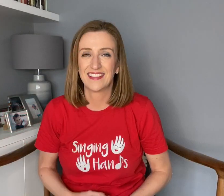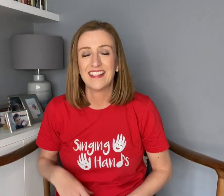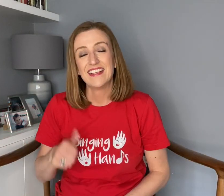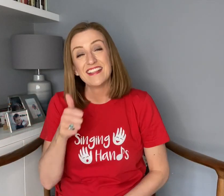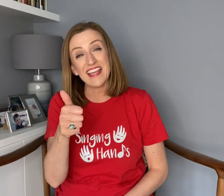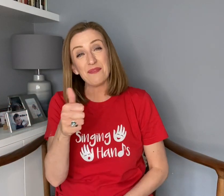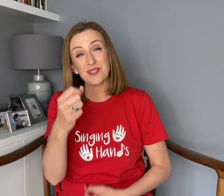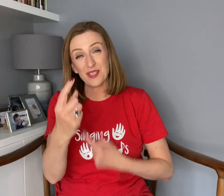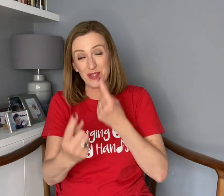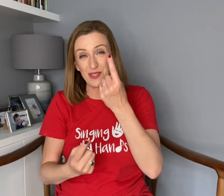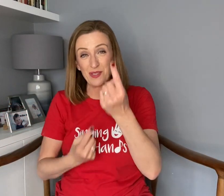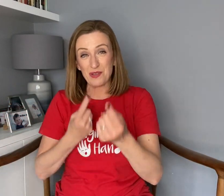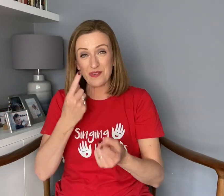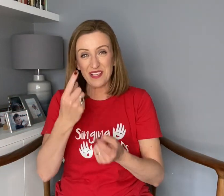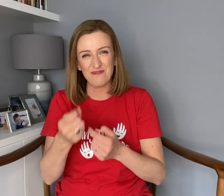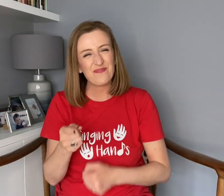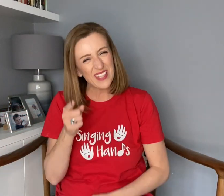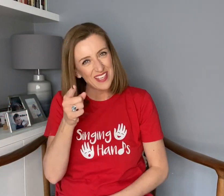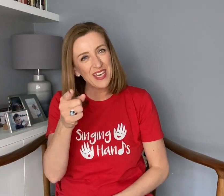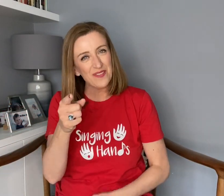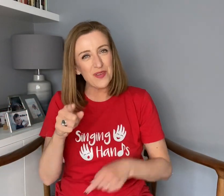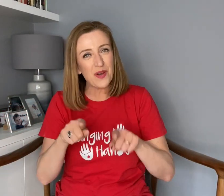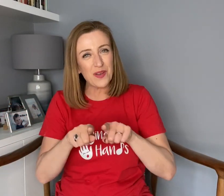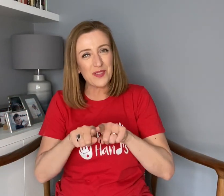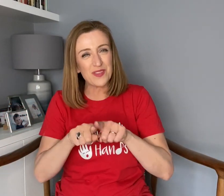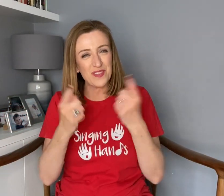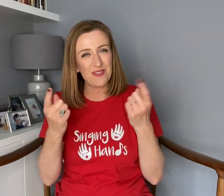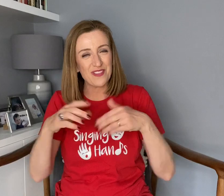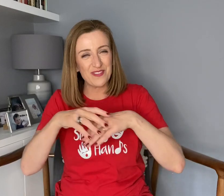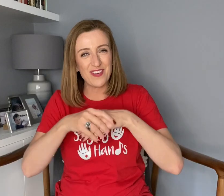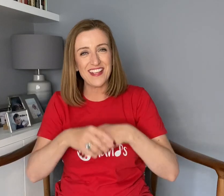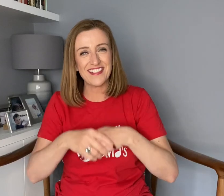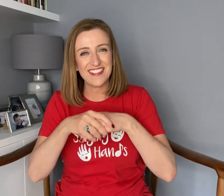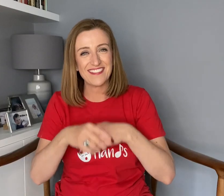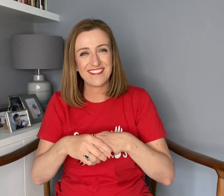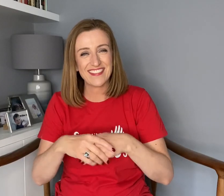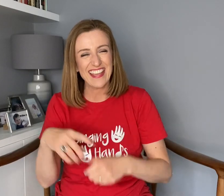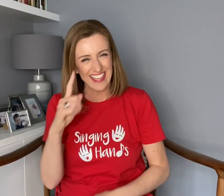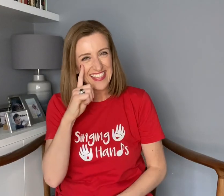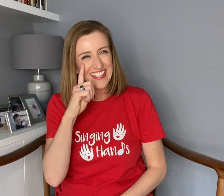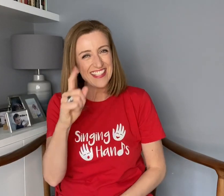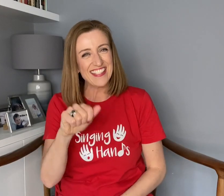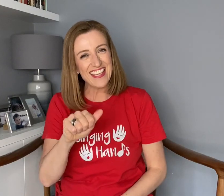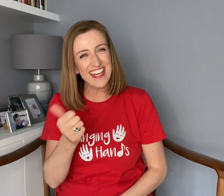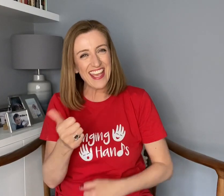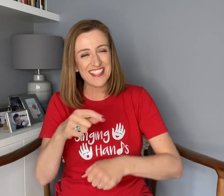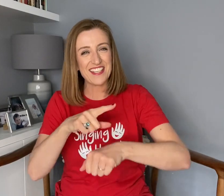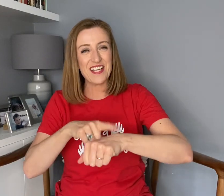That was a good story. Have you got lots of different friends? See you next time.